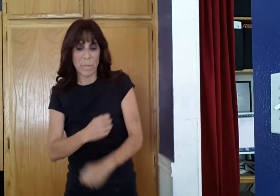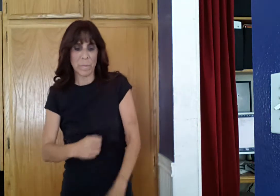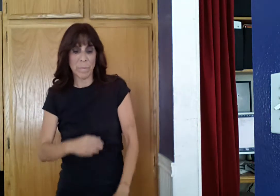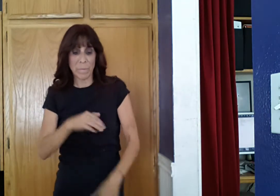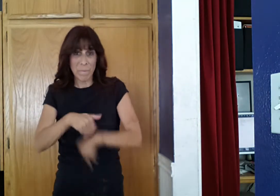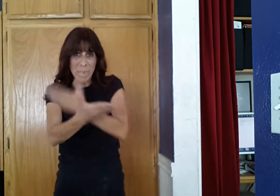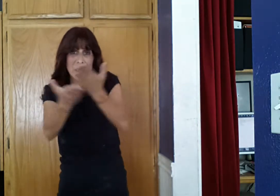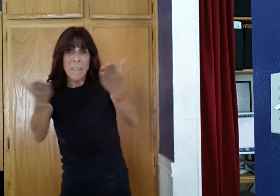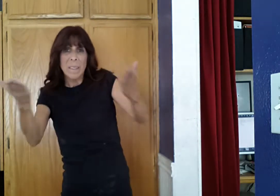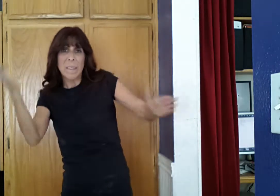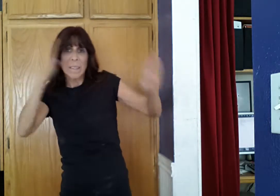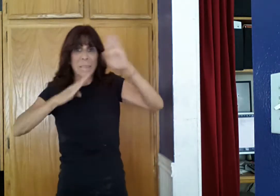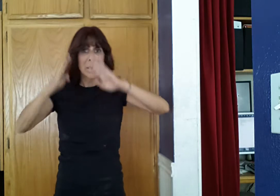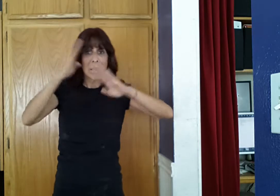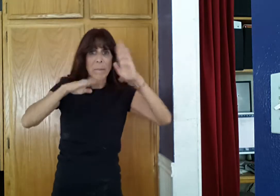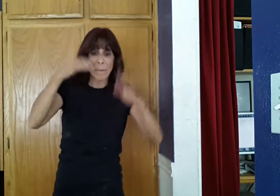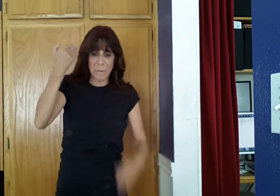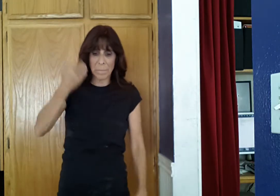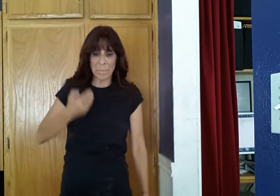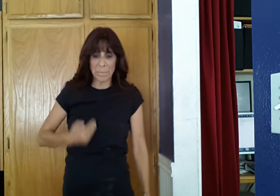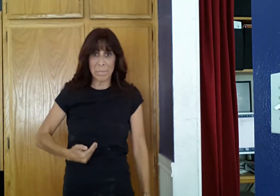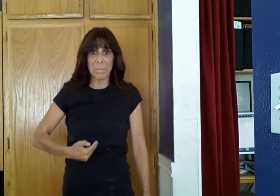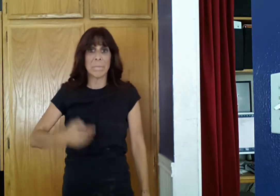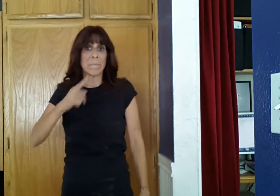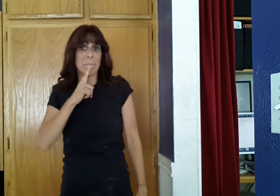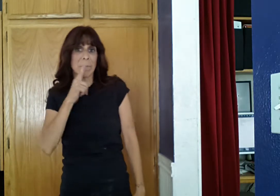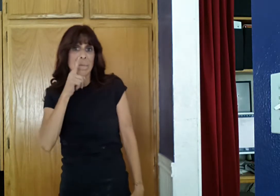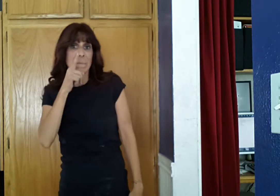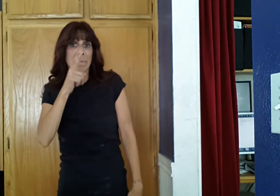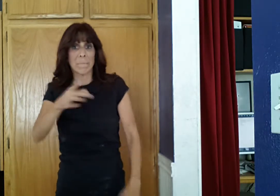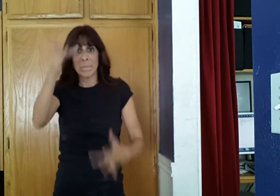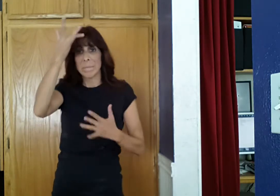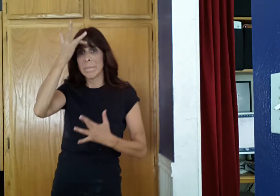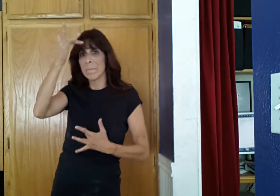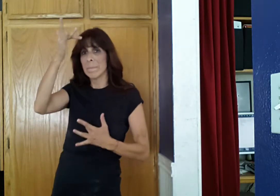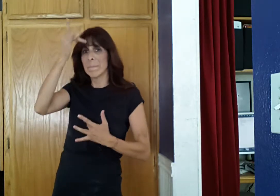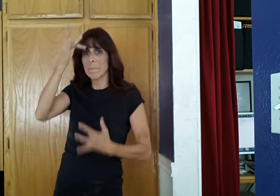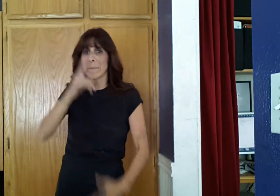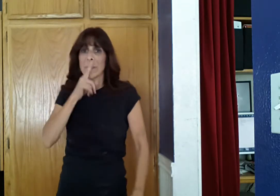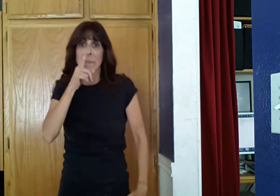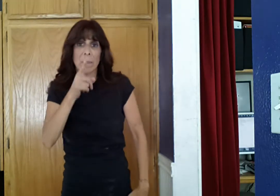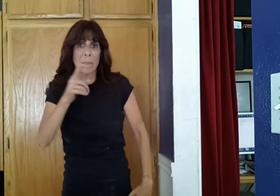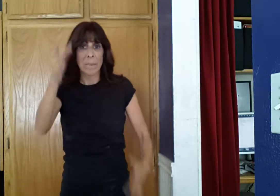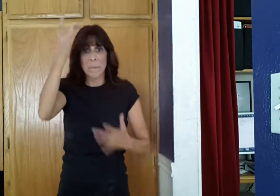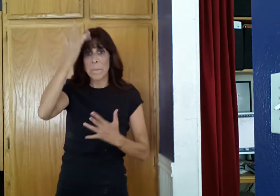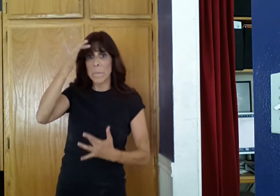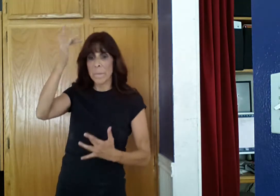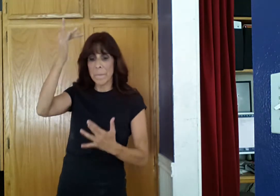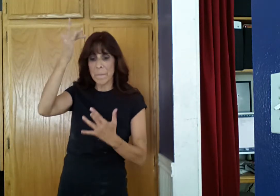Everybody's worried about me. Been too deep. Say I'm too deep.